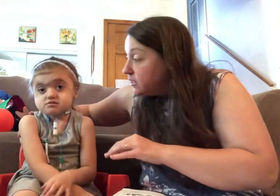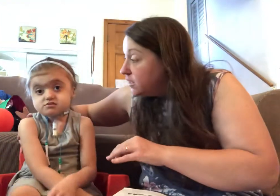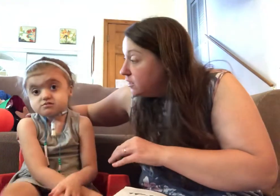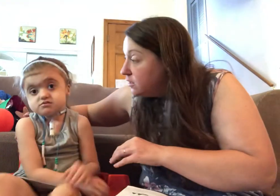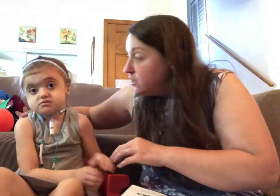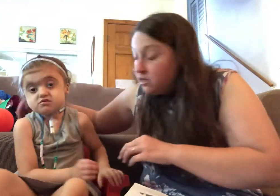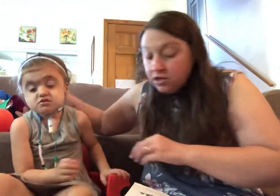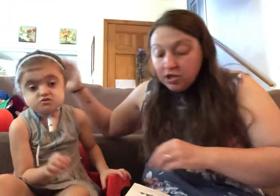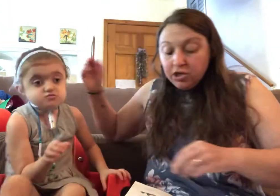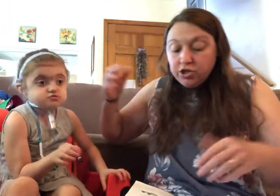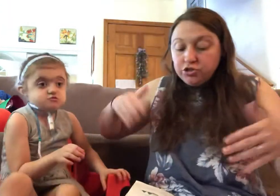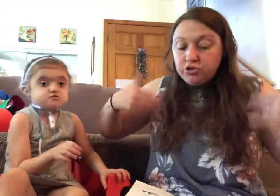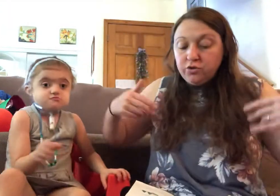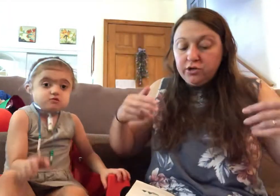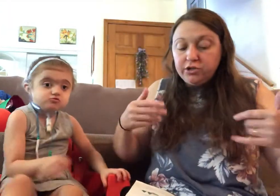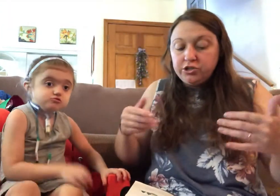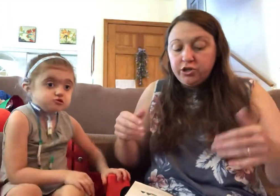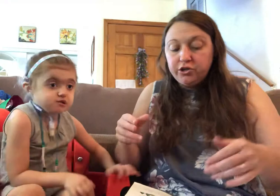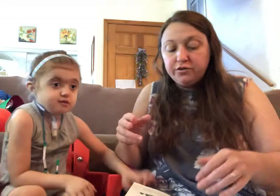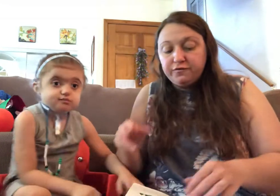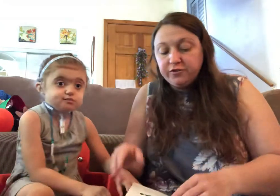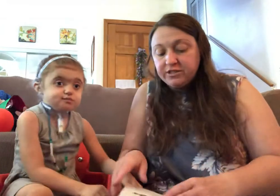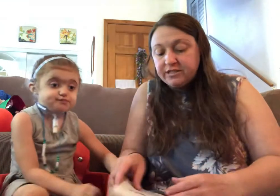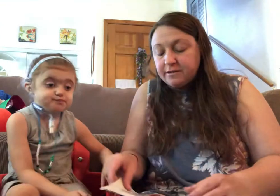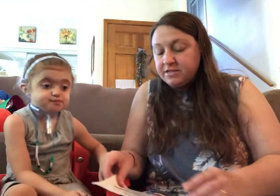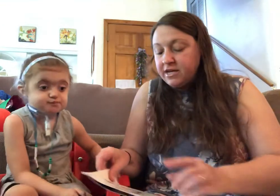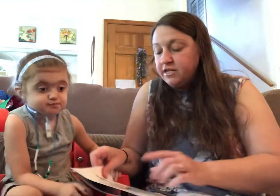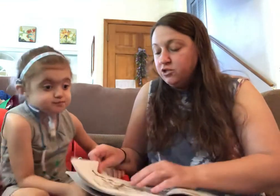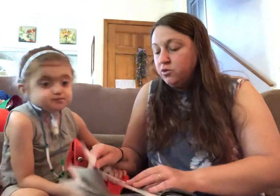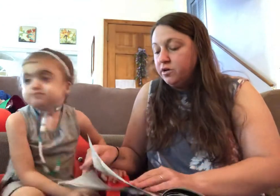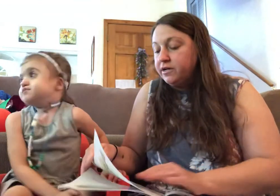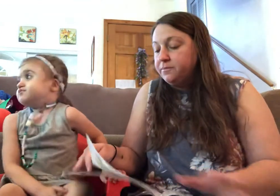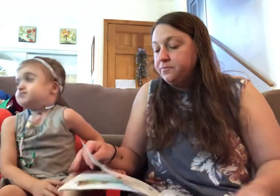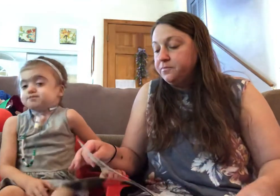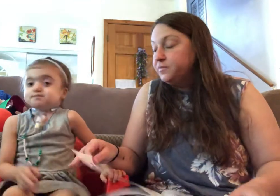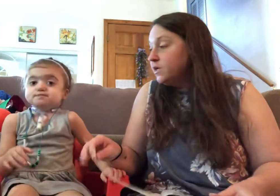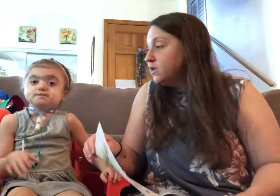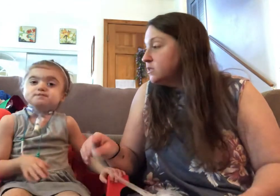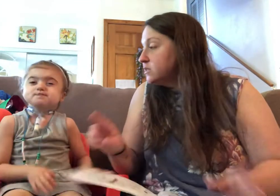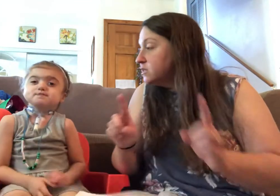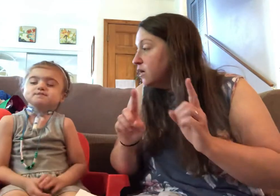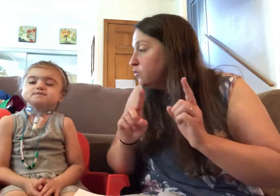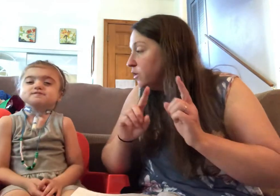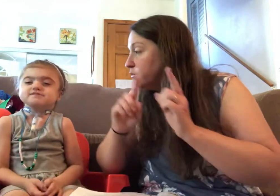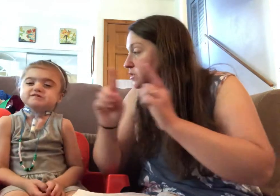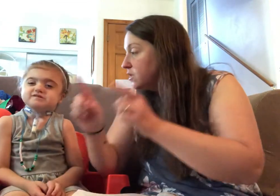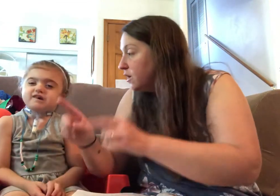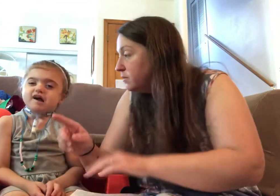Suddenly, George heard footsteps heading toward him. Someone was coming.